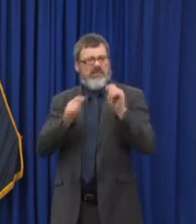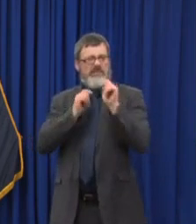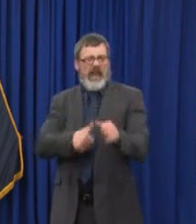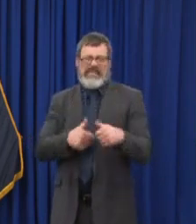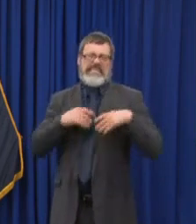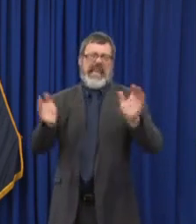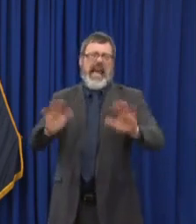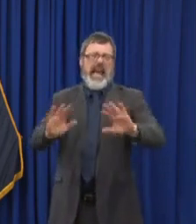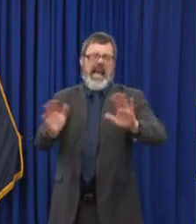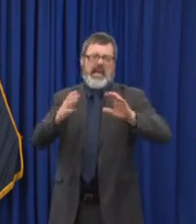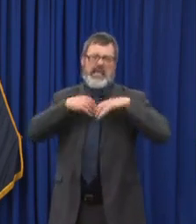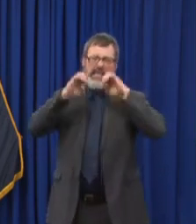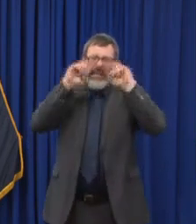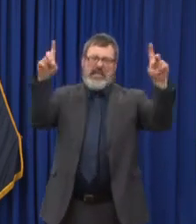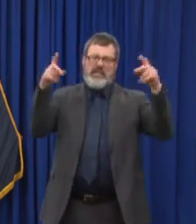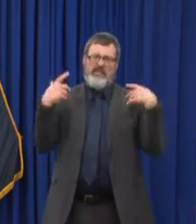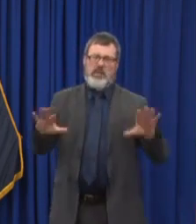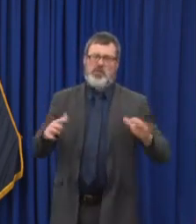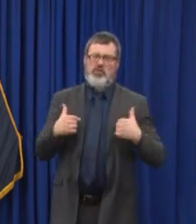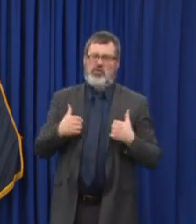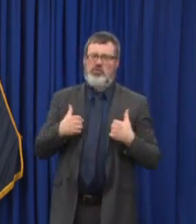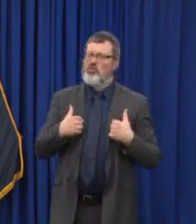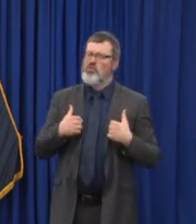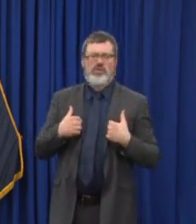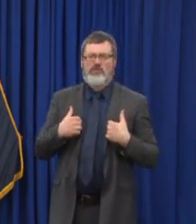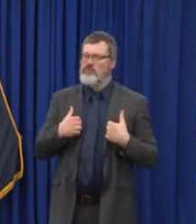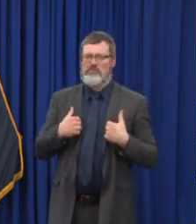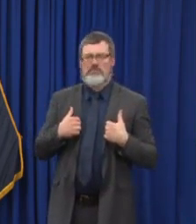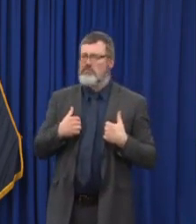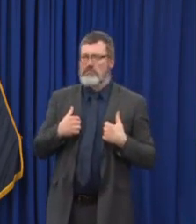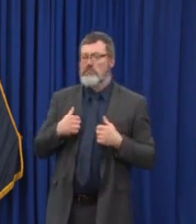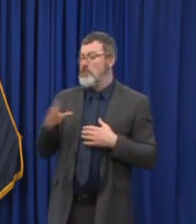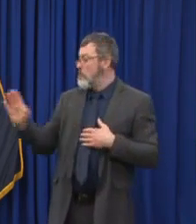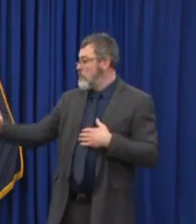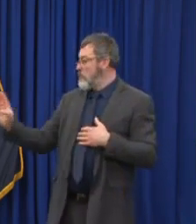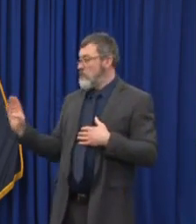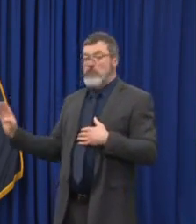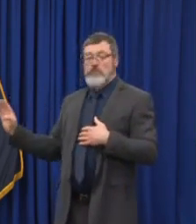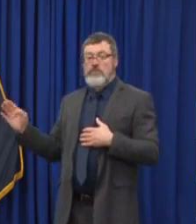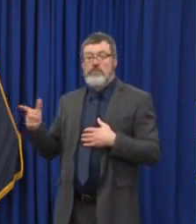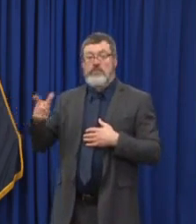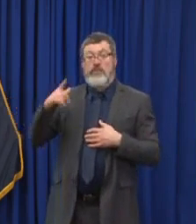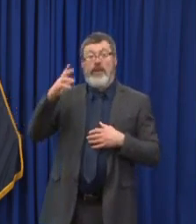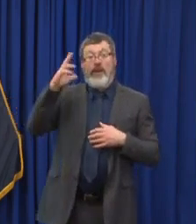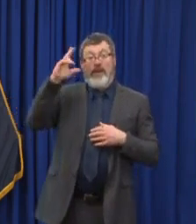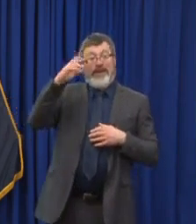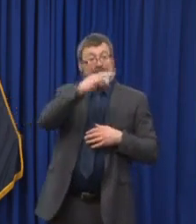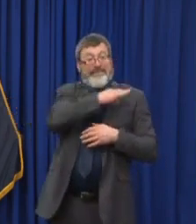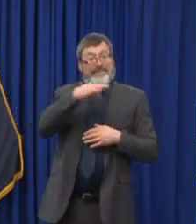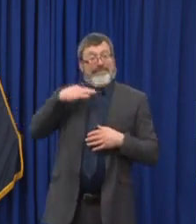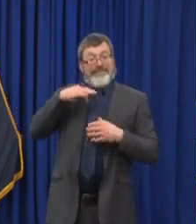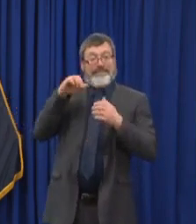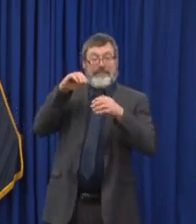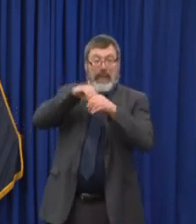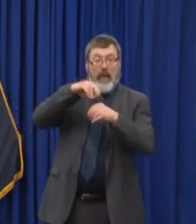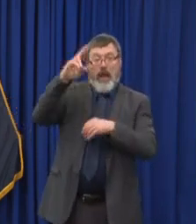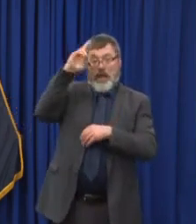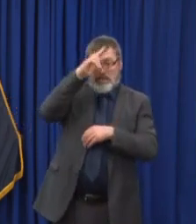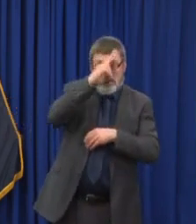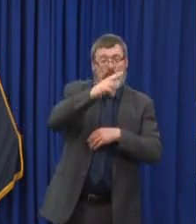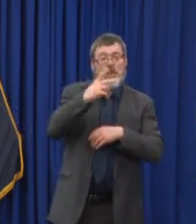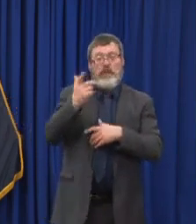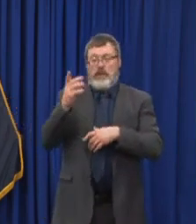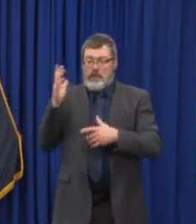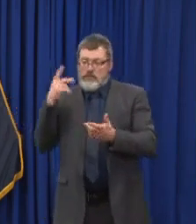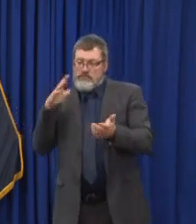barrier there to say the least staffing. We talk a lot about the staffing shortages in long term care and hospitals. It really